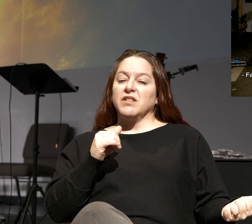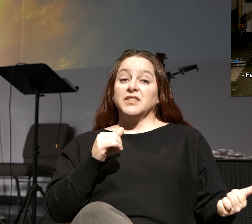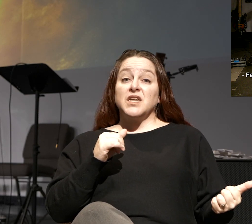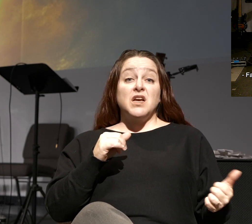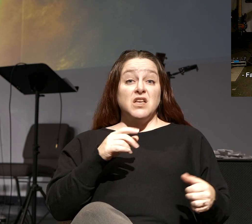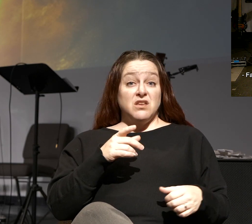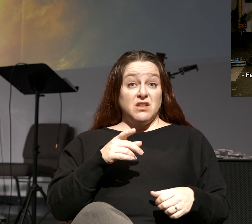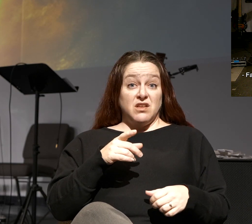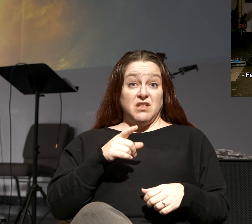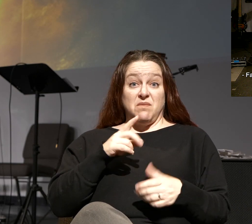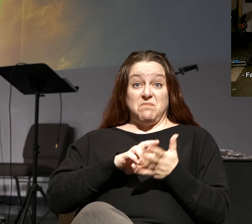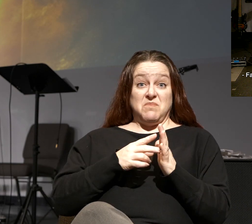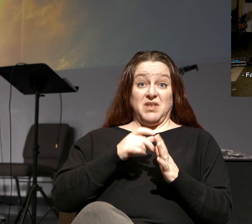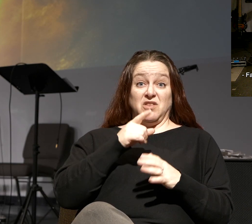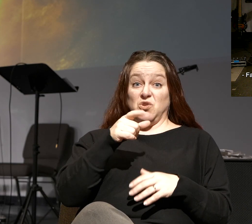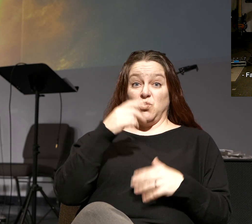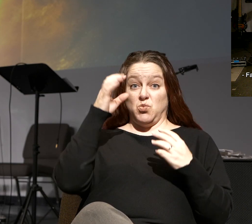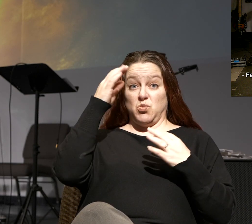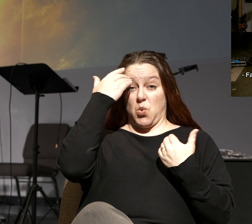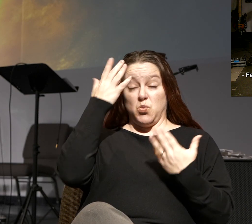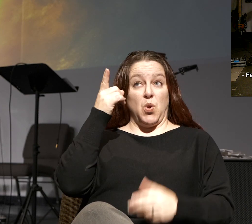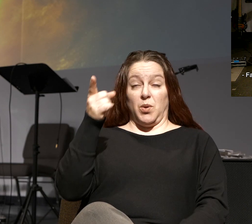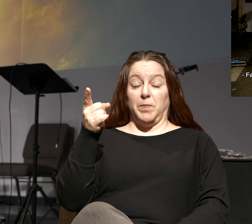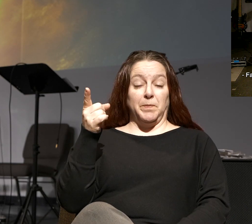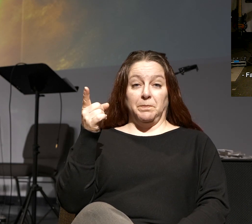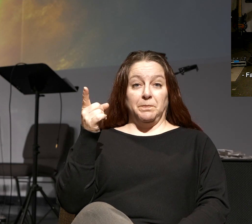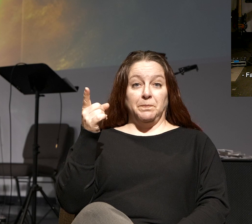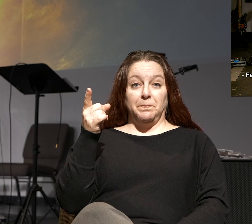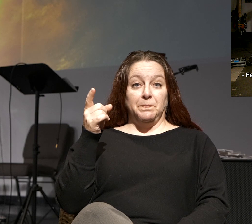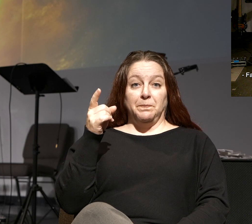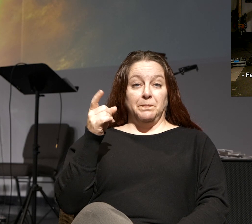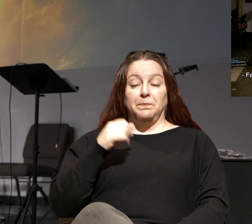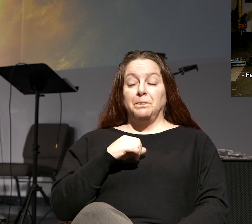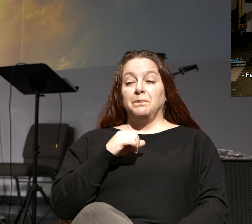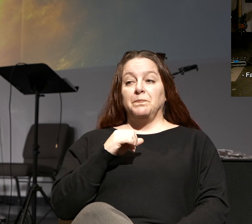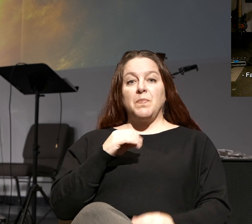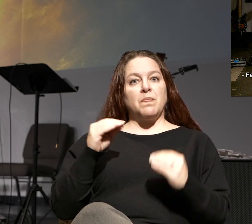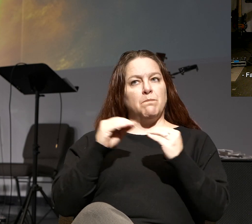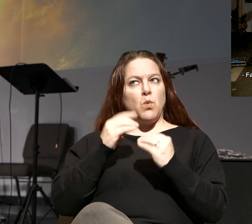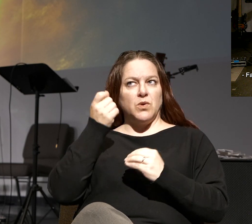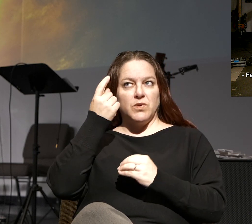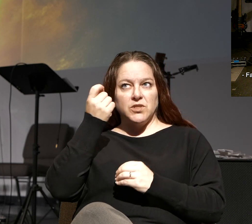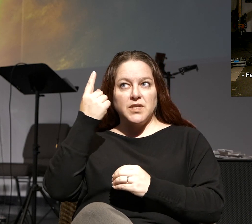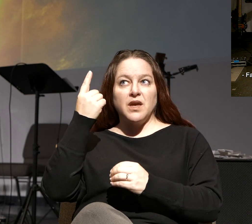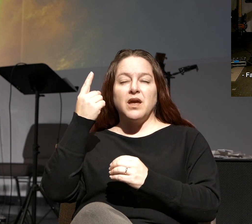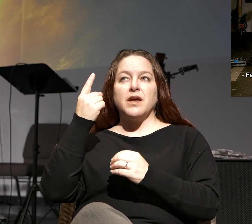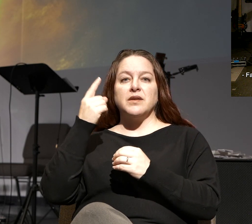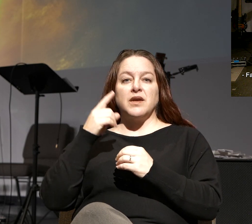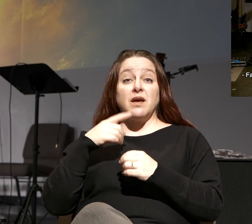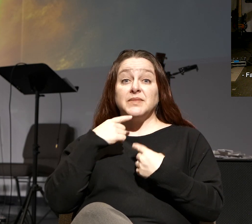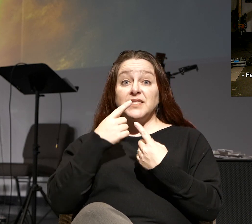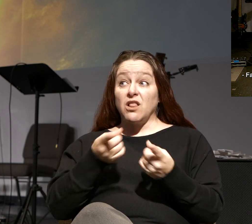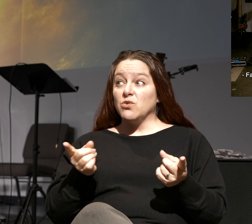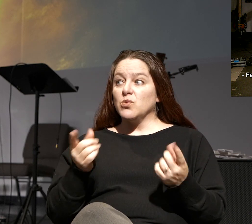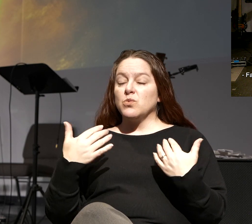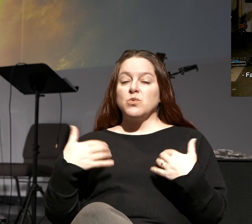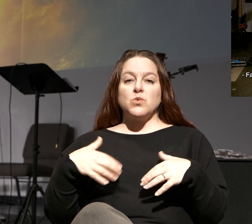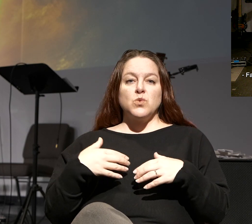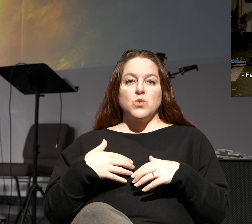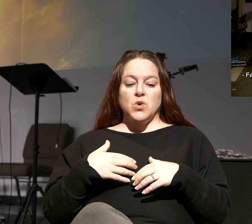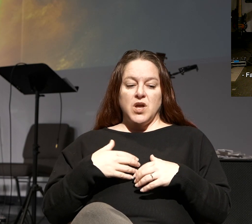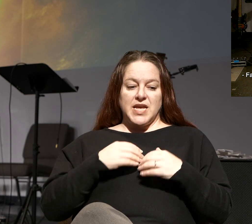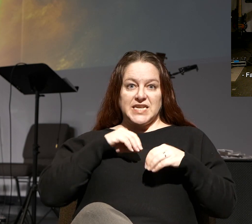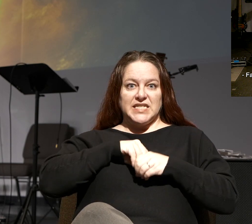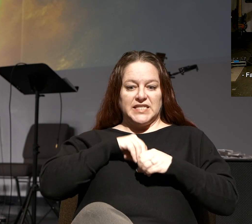know Him like you should know Him. And so the more you understand Him, I'm telling you, it will build an appetite